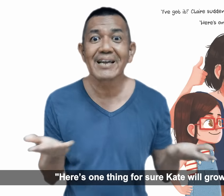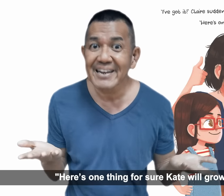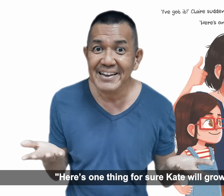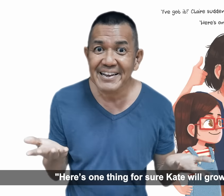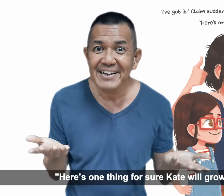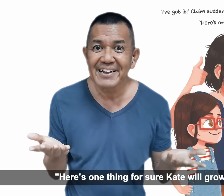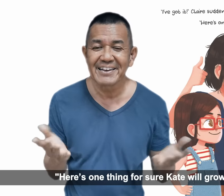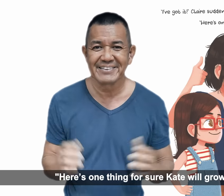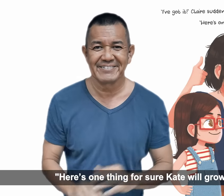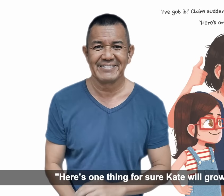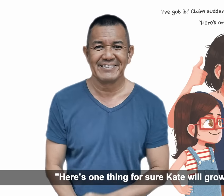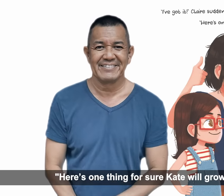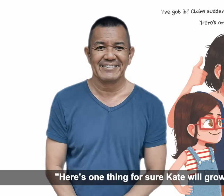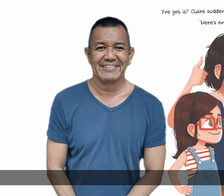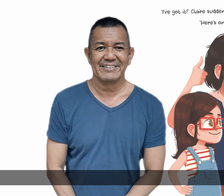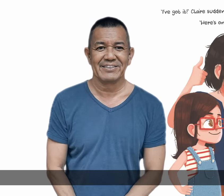to be.